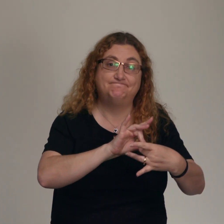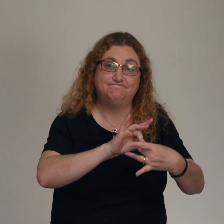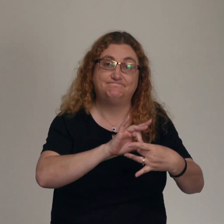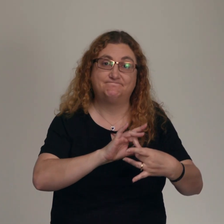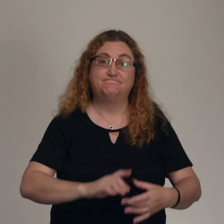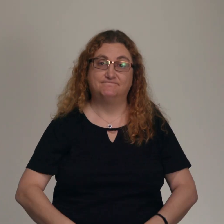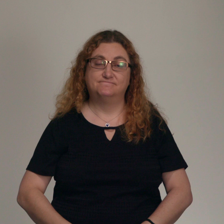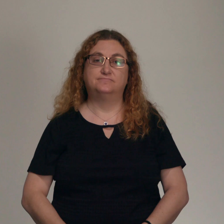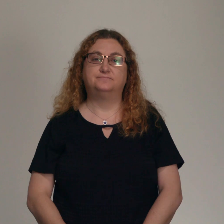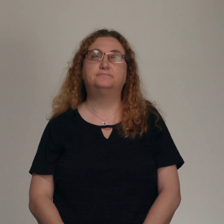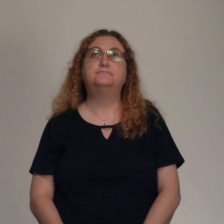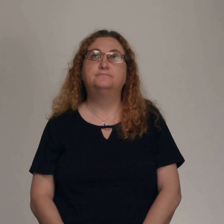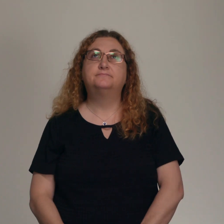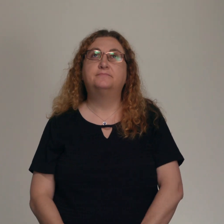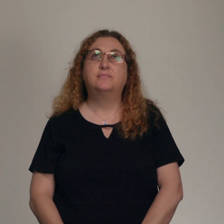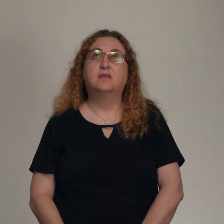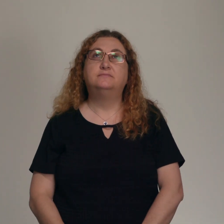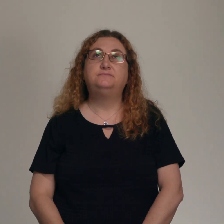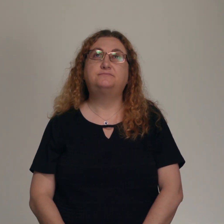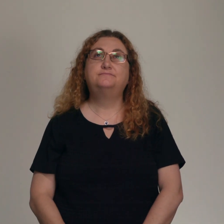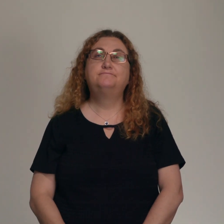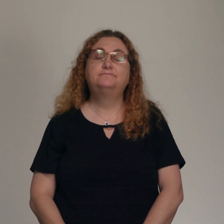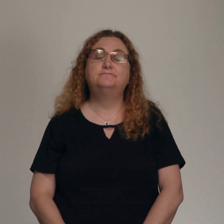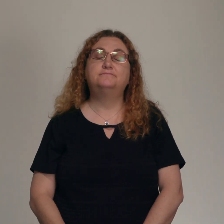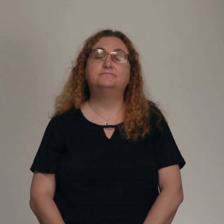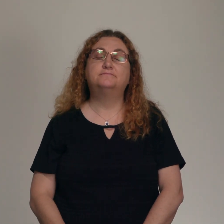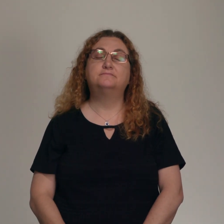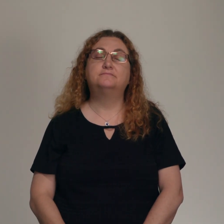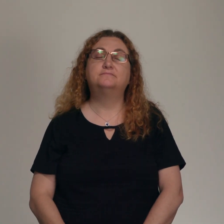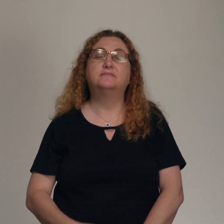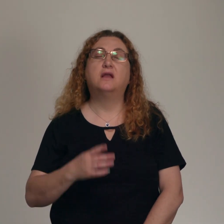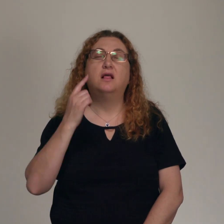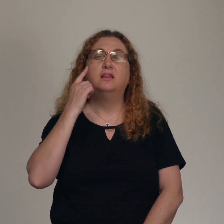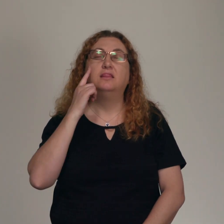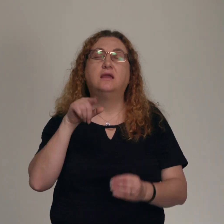I like to think about this relational fracture like a dislocated shoulder in the body.